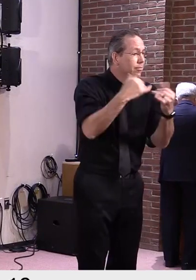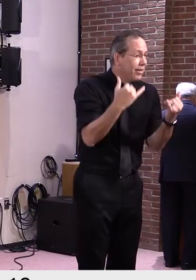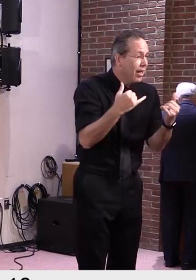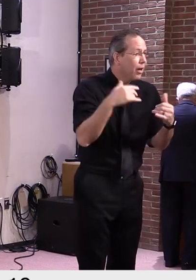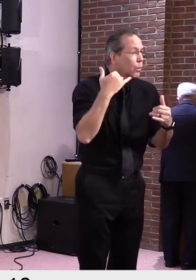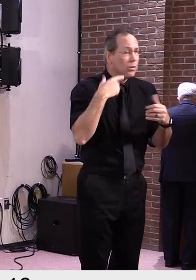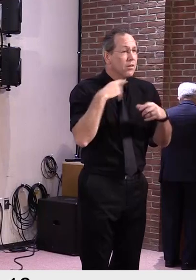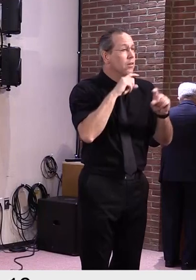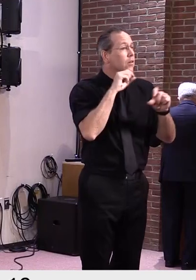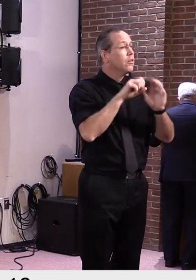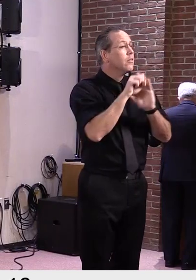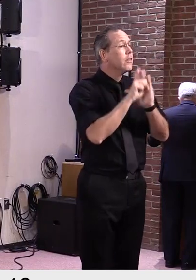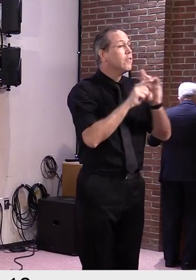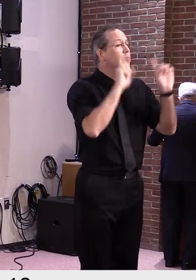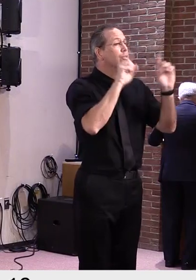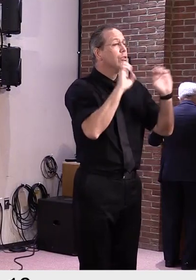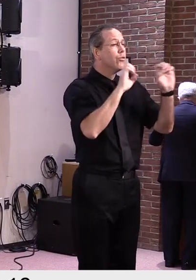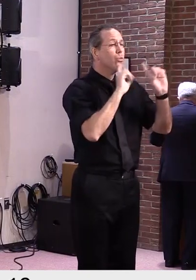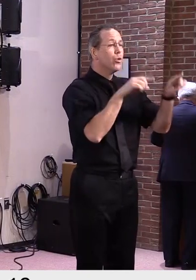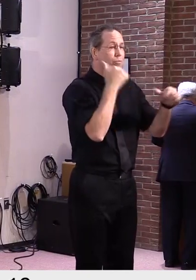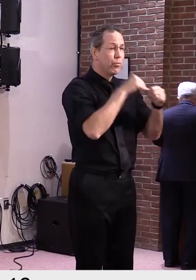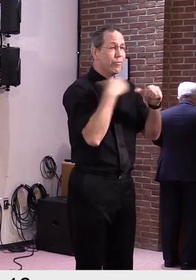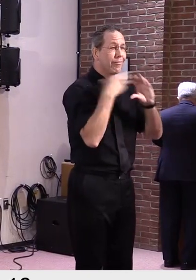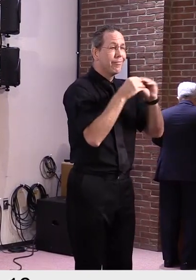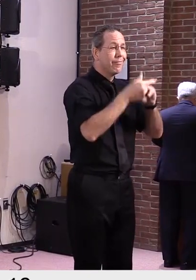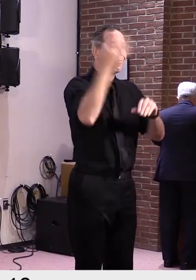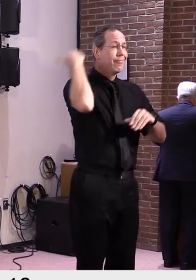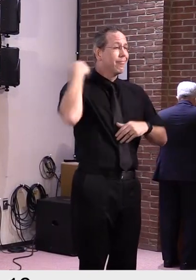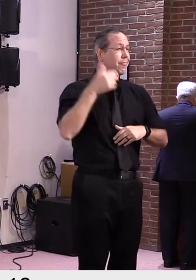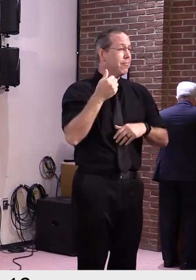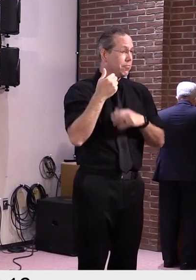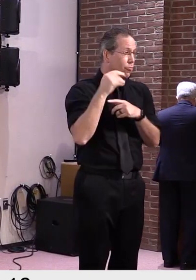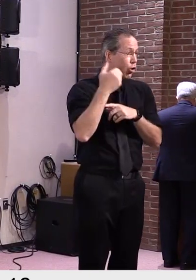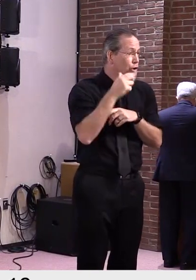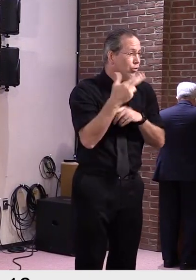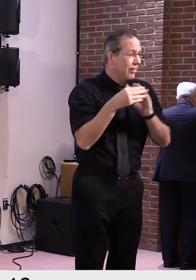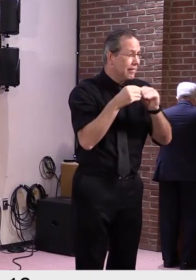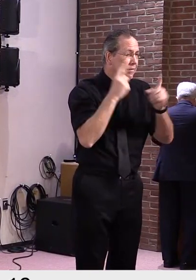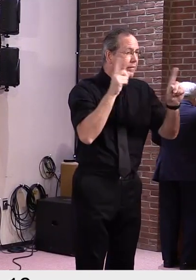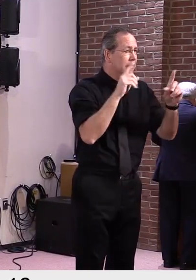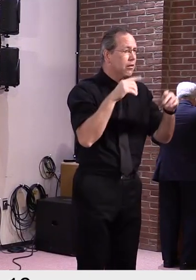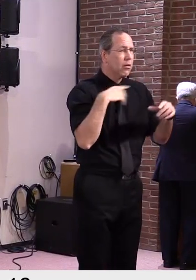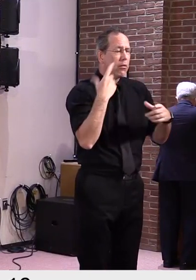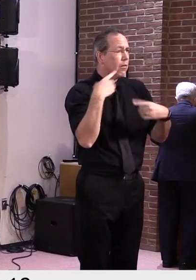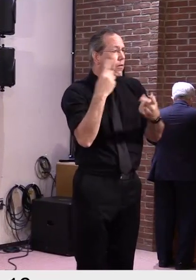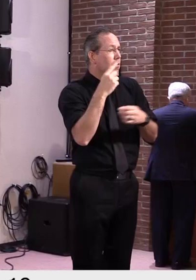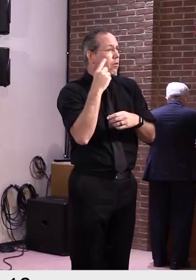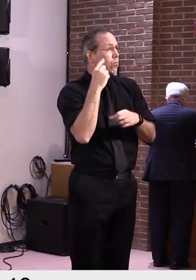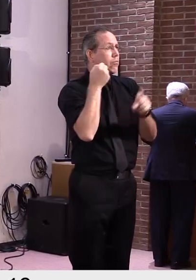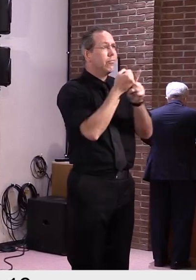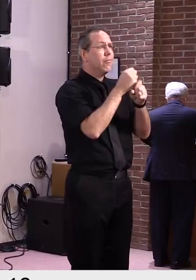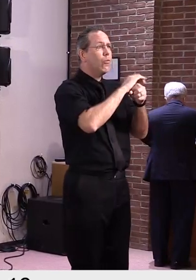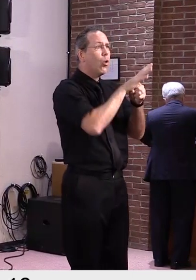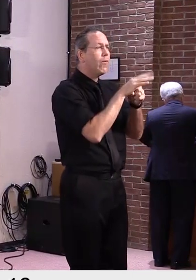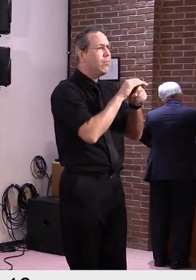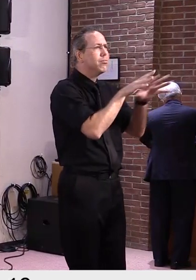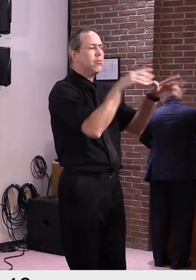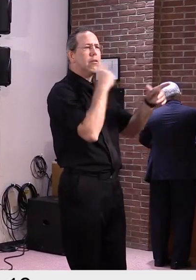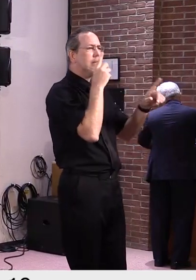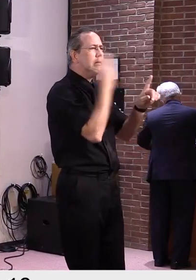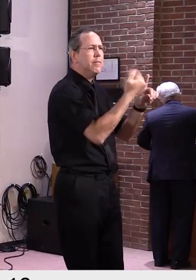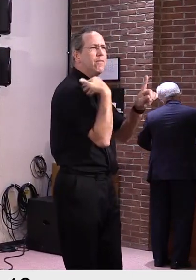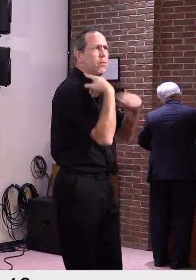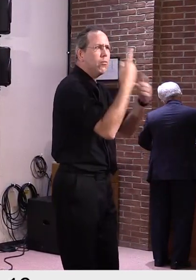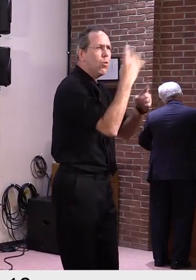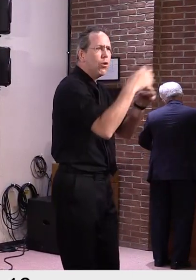once-in-a-century global pandemic. Under that order we took significant action to avoid huge surges of COVID-19